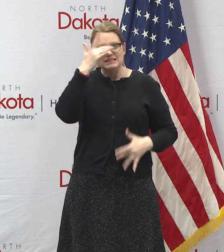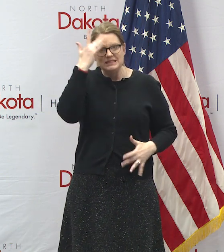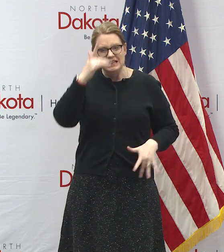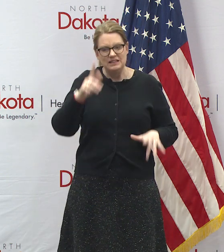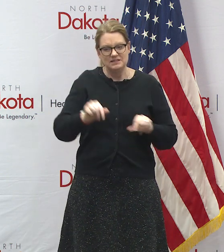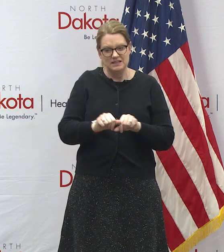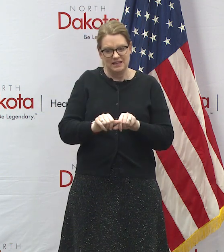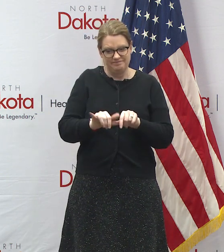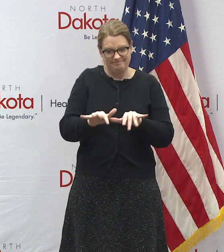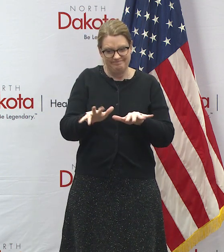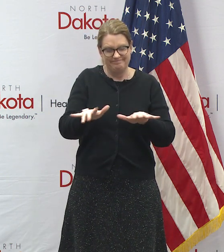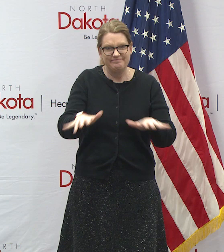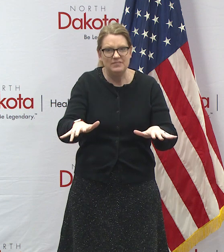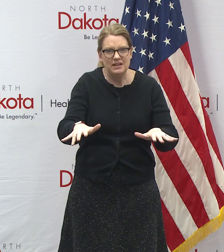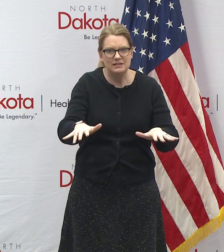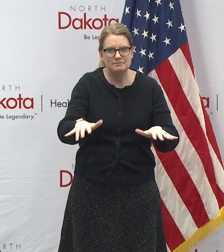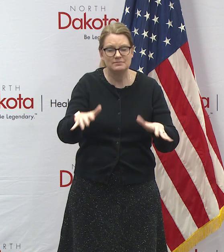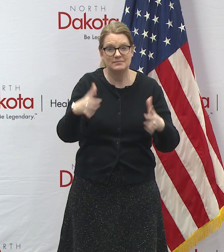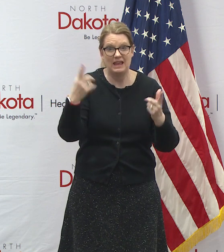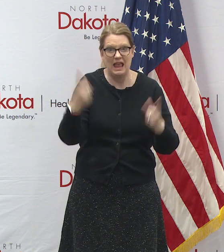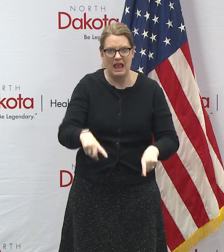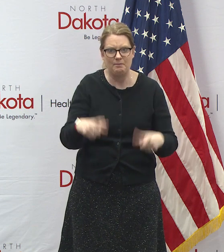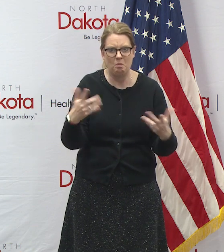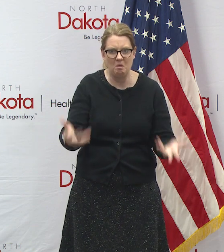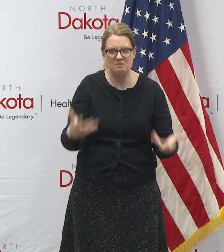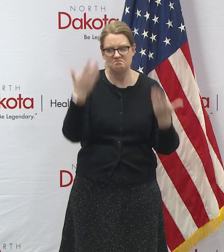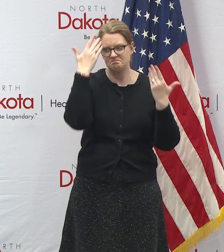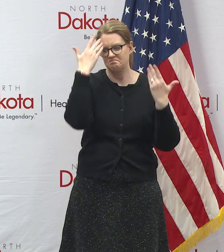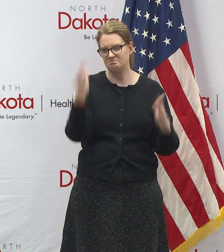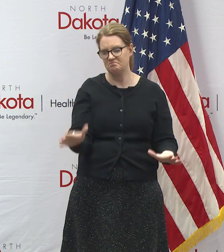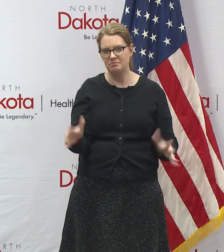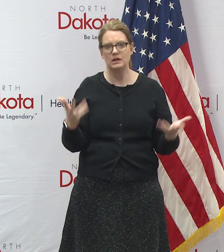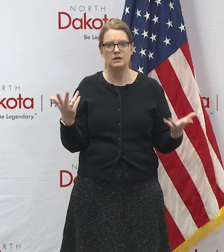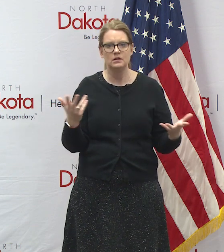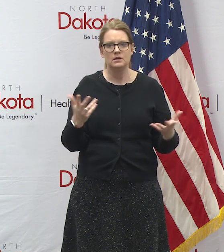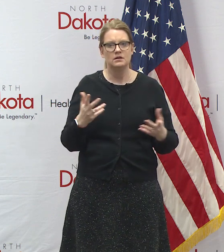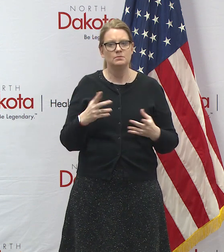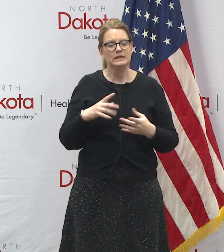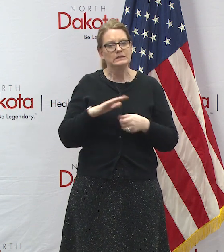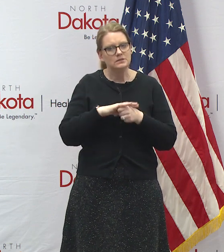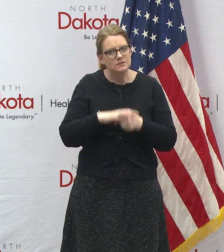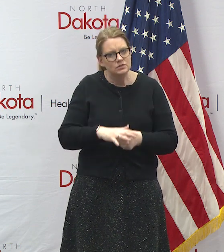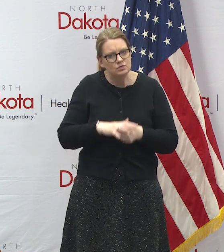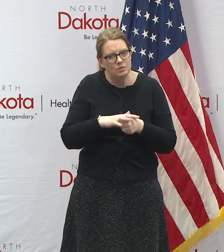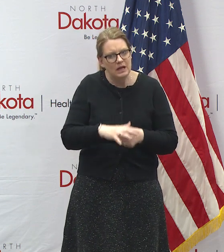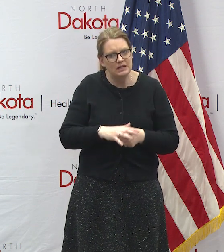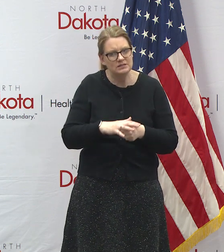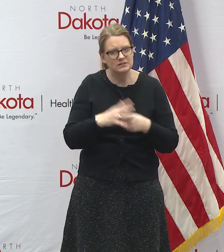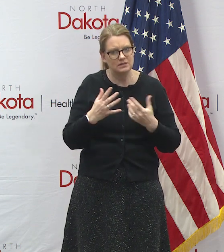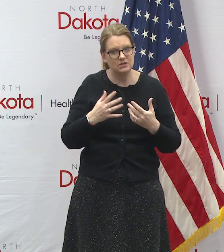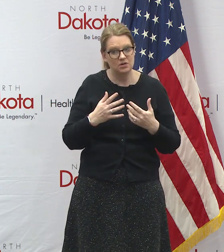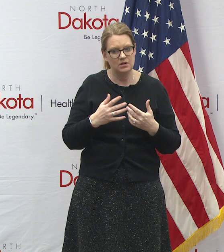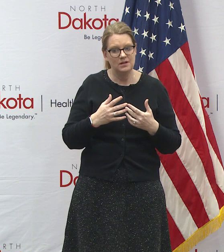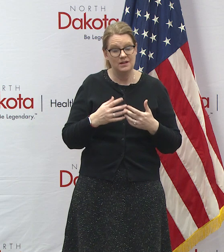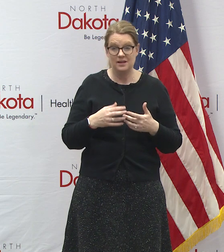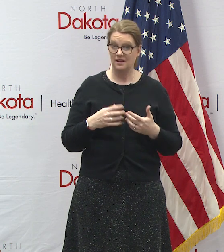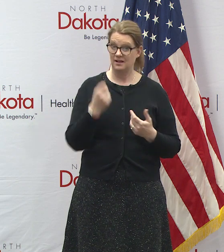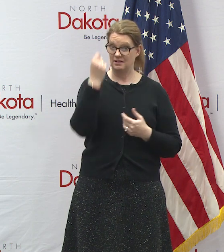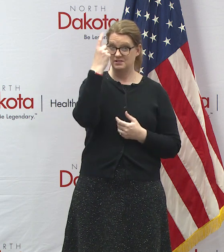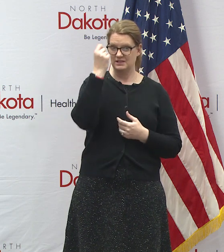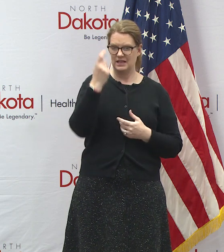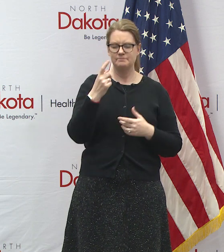but with all that stress even though we're working on keeping physical distance we want people to